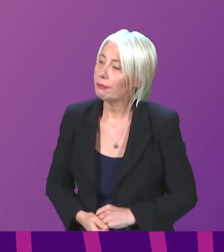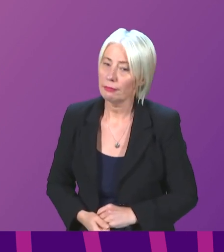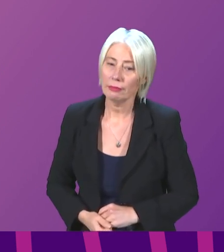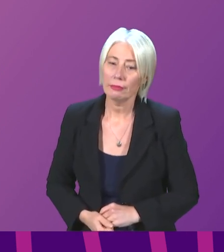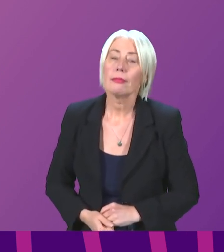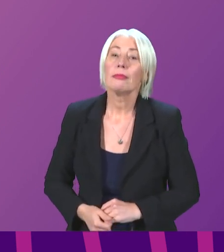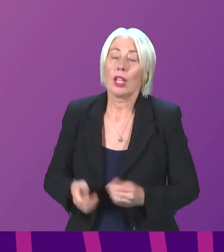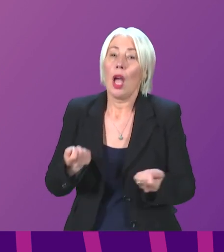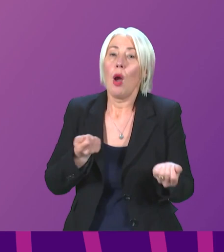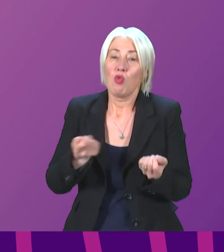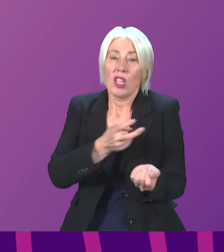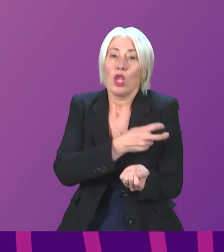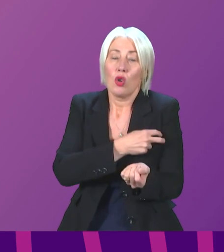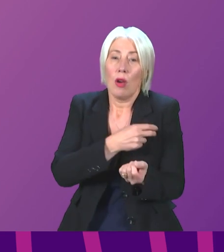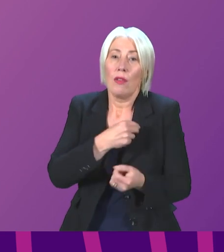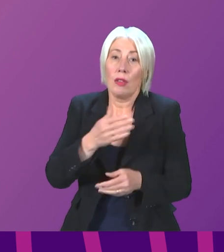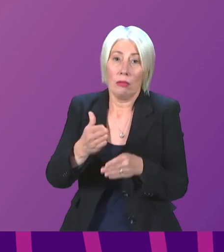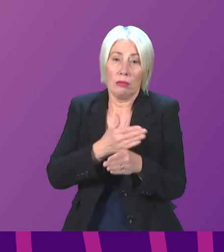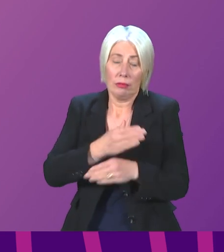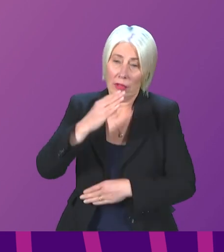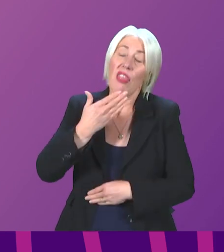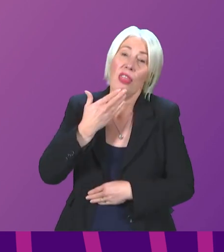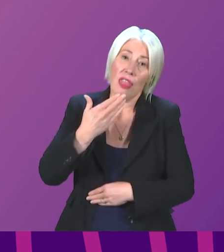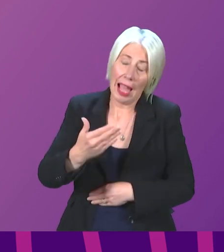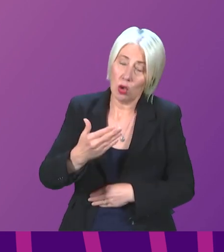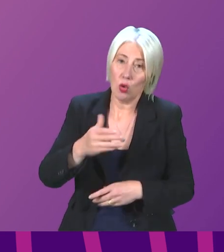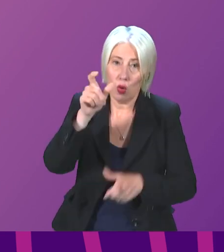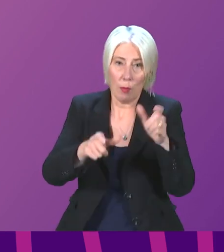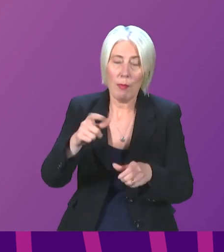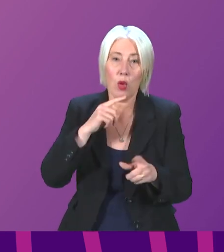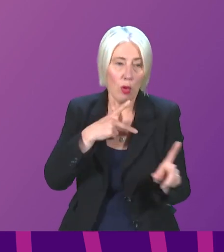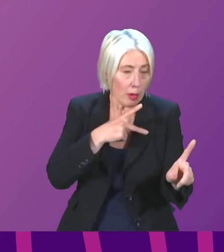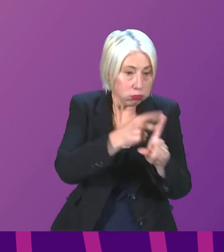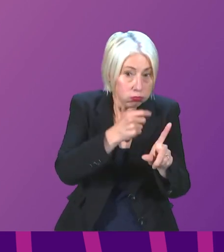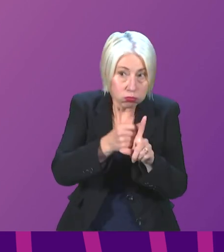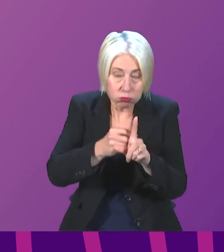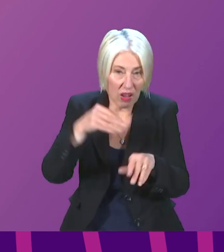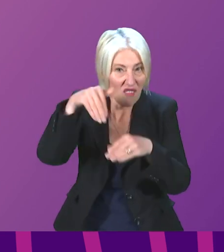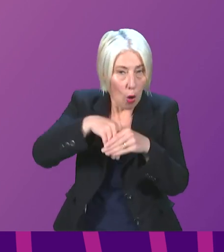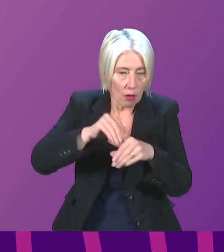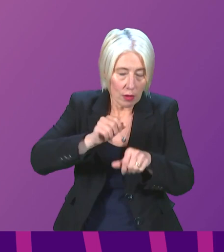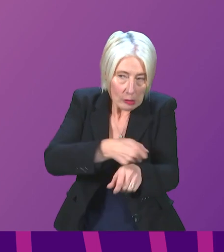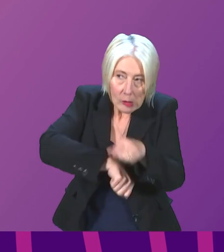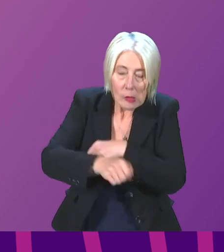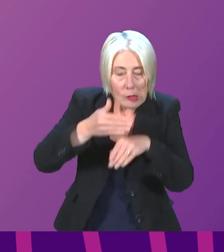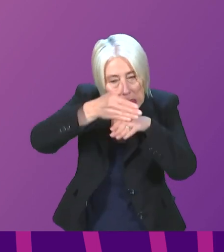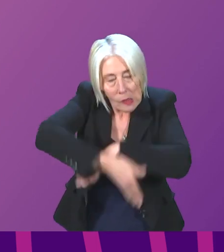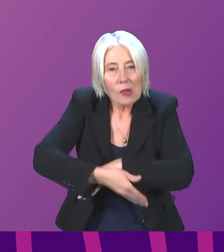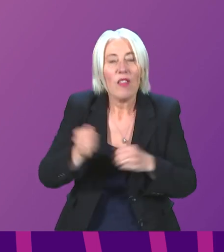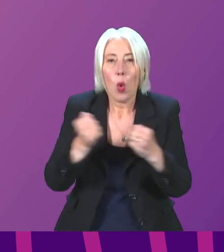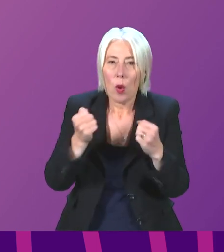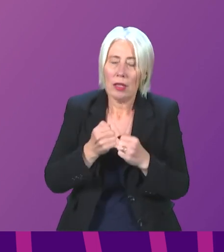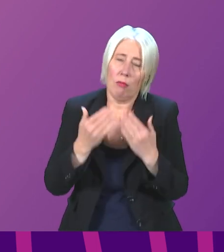Presiding officer, let me in advance thank those who will be involved in running the winter vaccination programme. We are very grateful